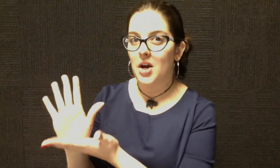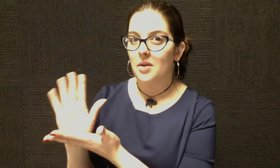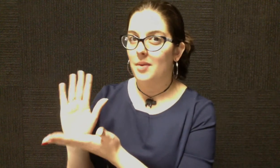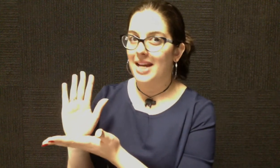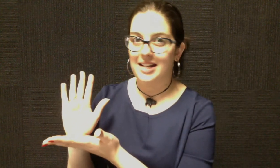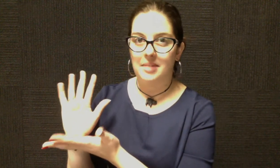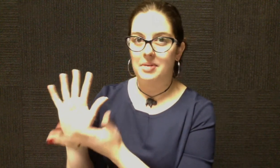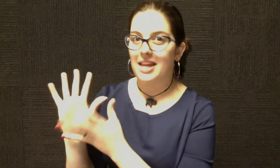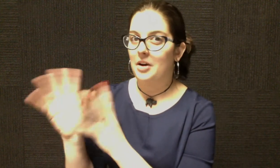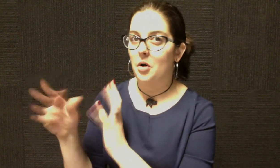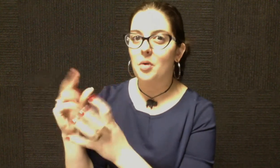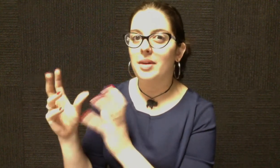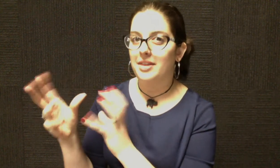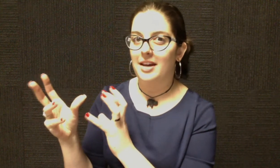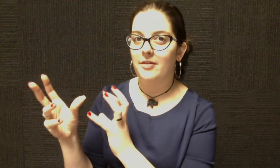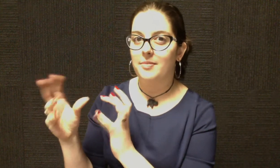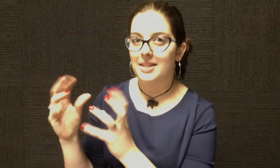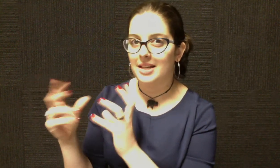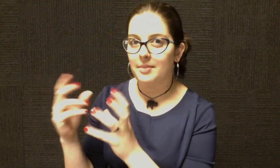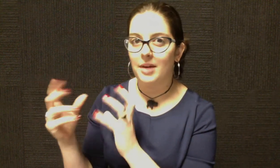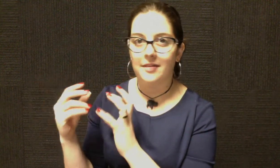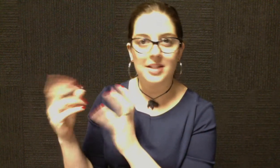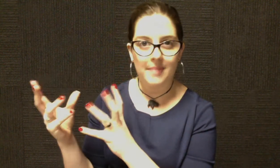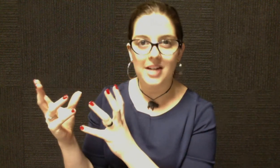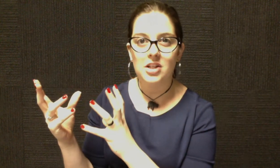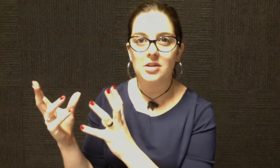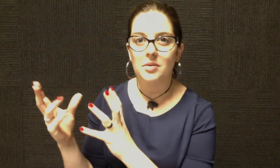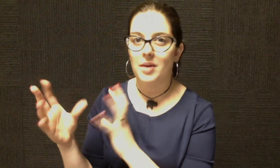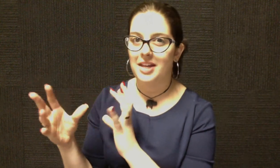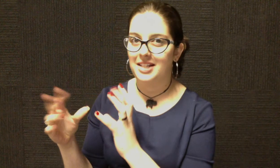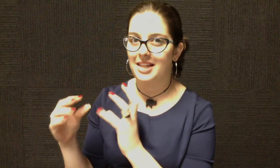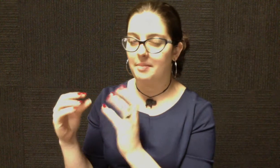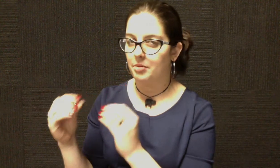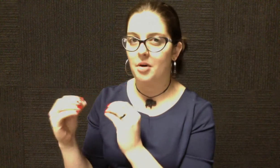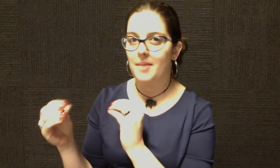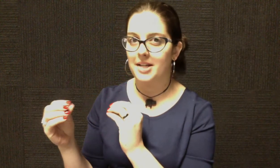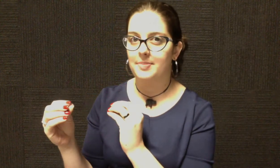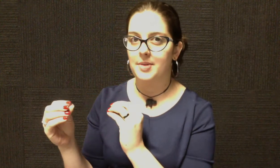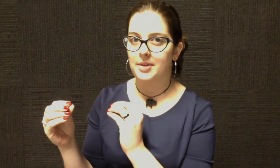we end up with that awkward thing from season one of Smash where they did that Bruno Mars musical.